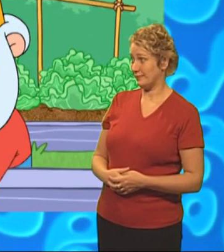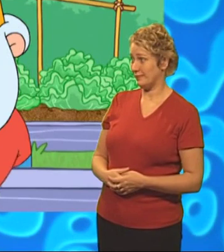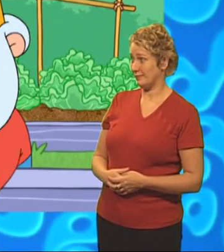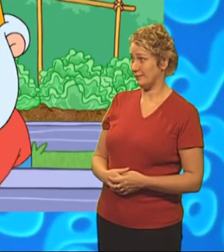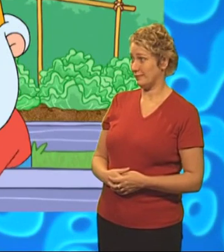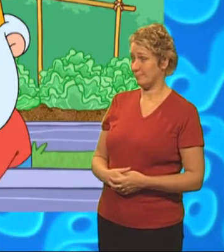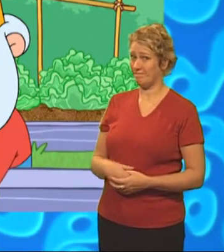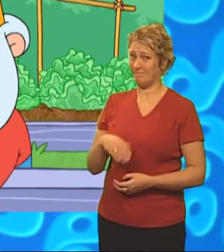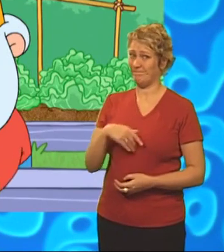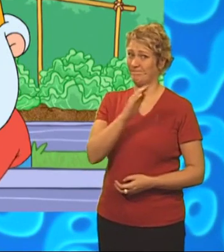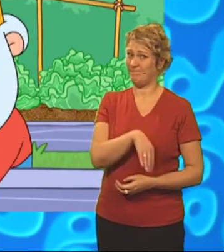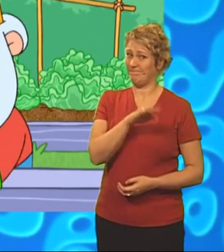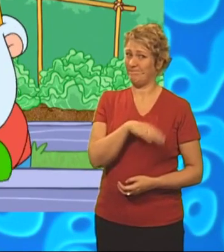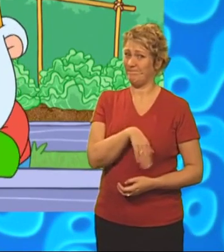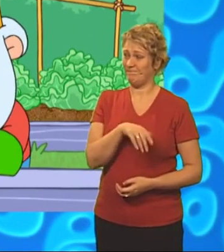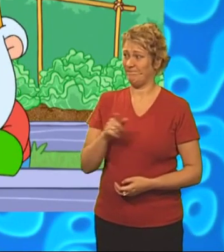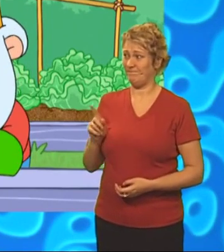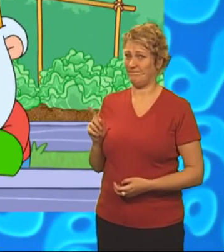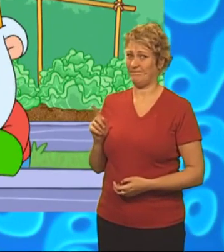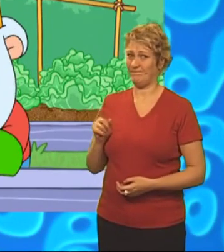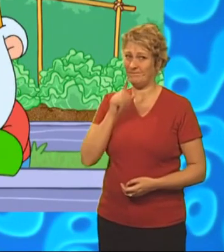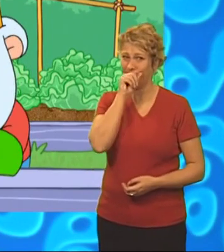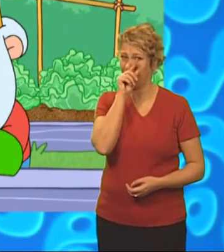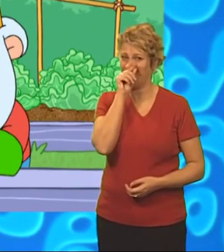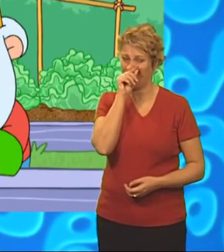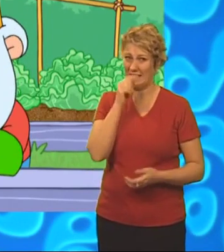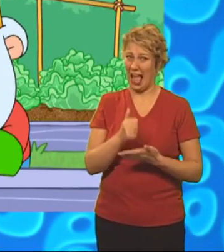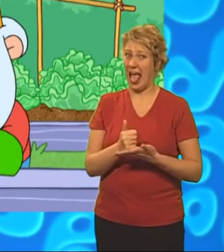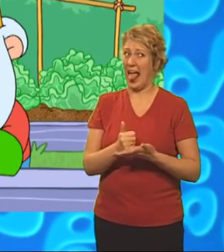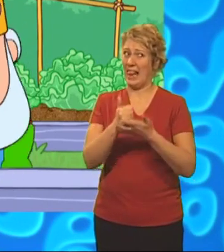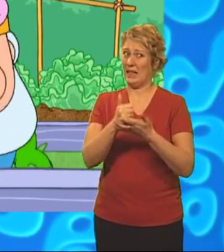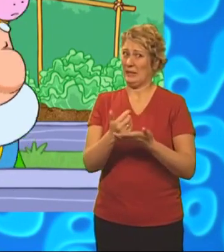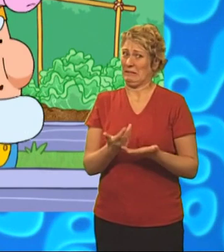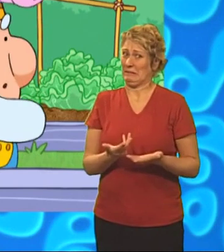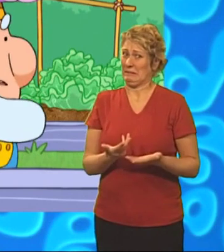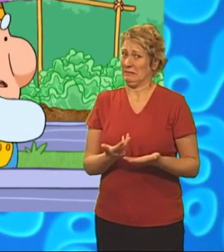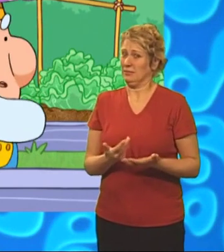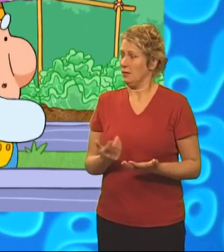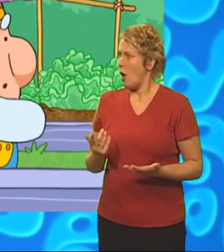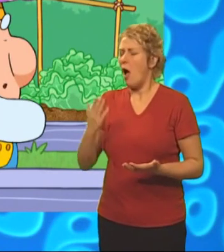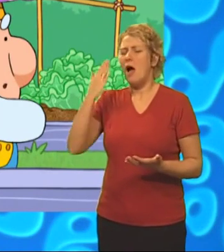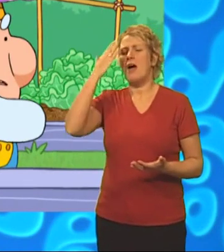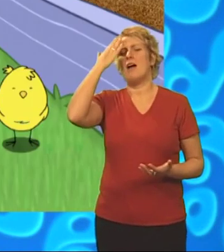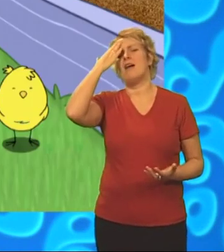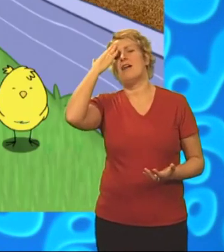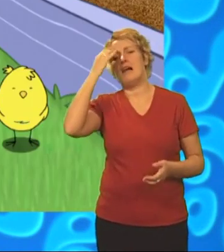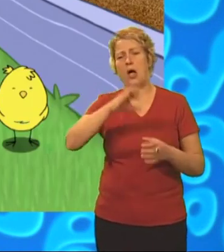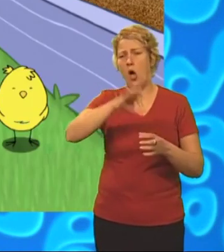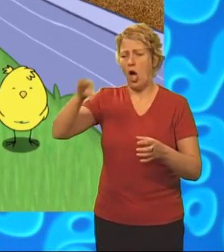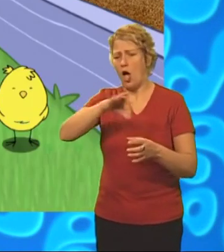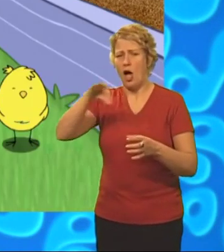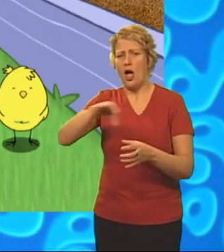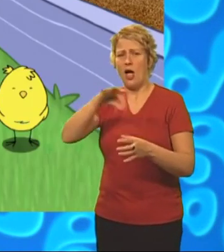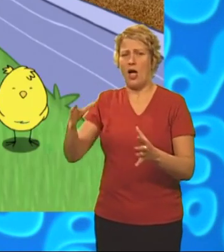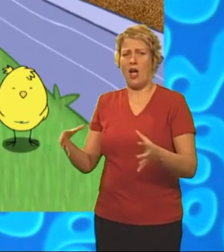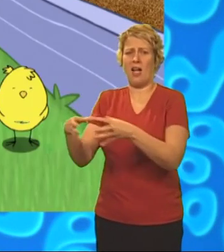Er, Gordon, Chirpy's helping again. Oh, no. He's collected them